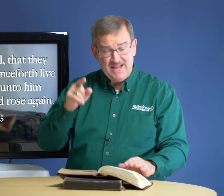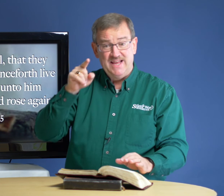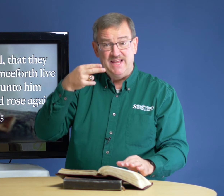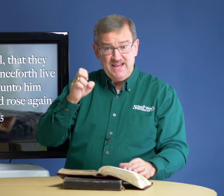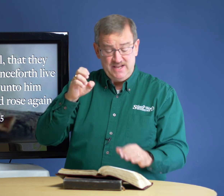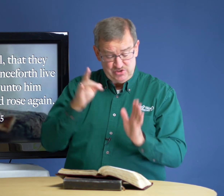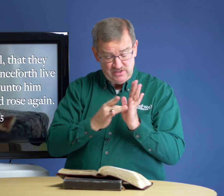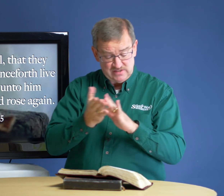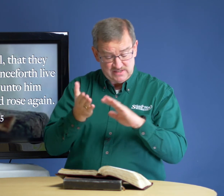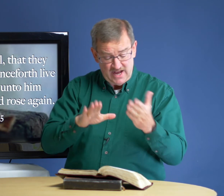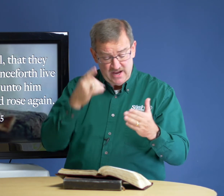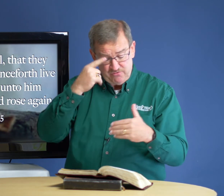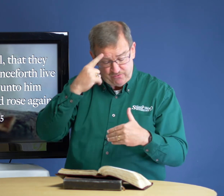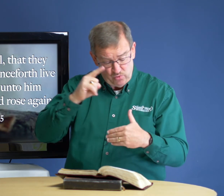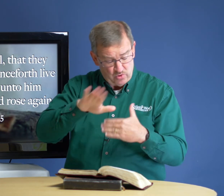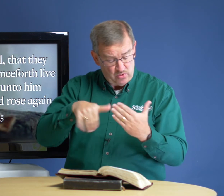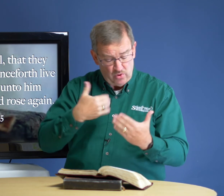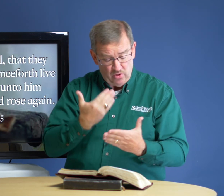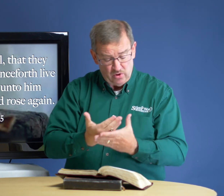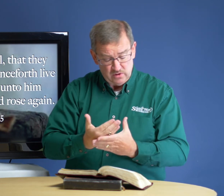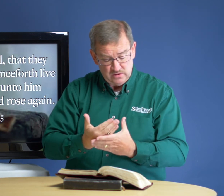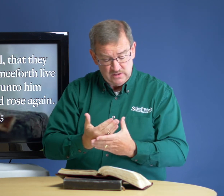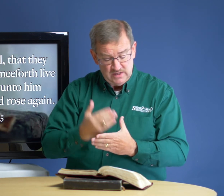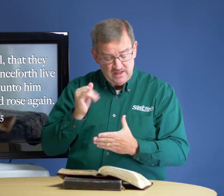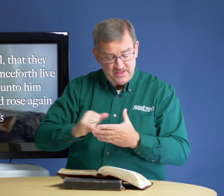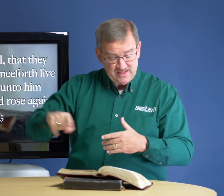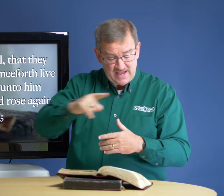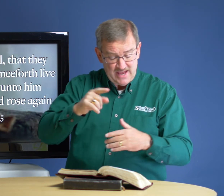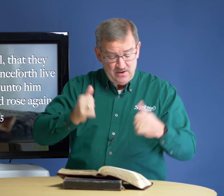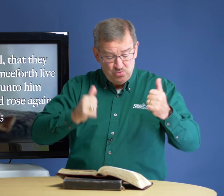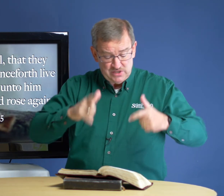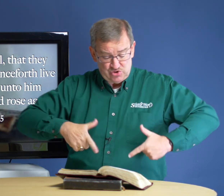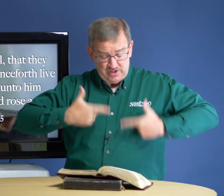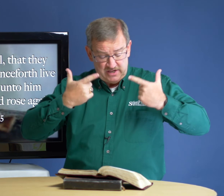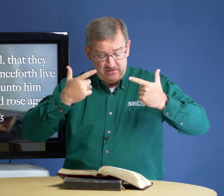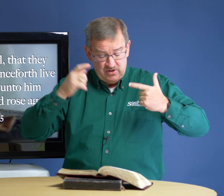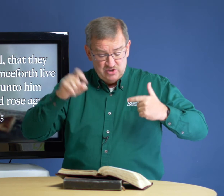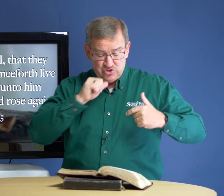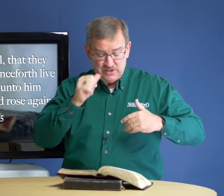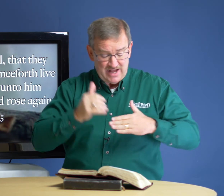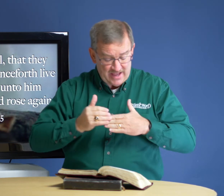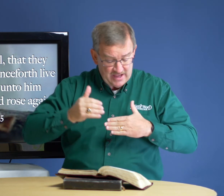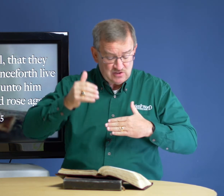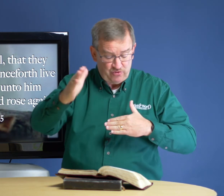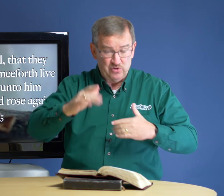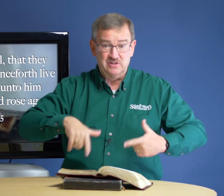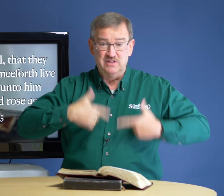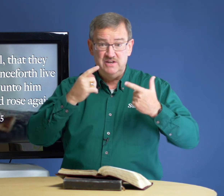he, Jesus died for all that they which live should not henceforth live